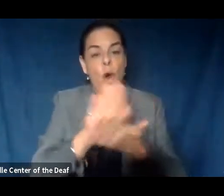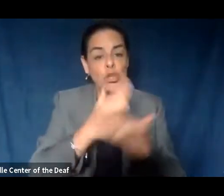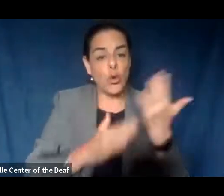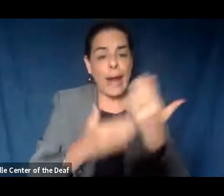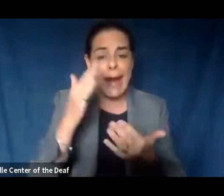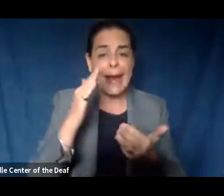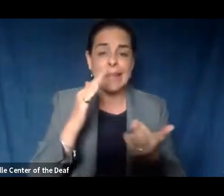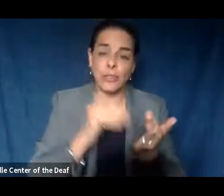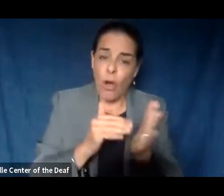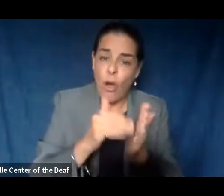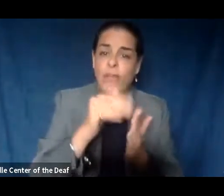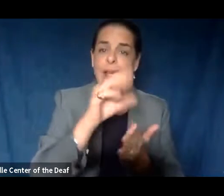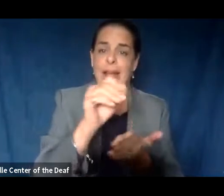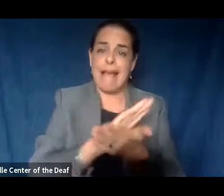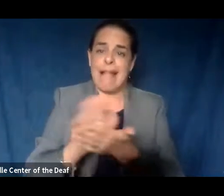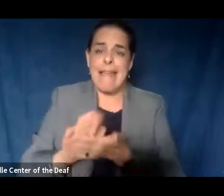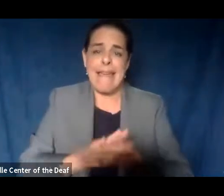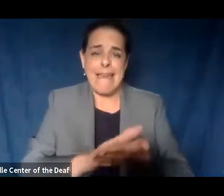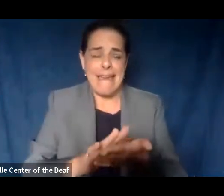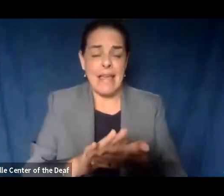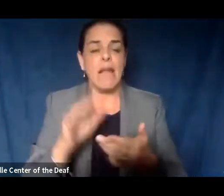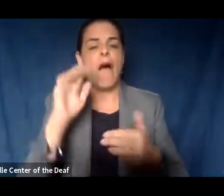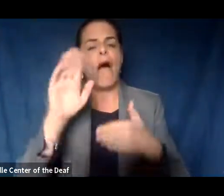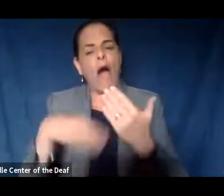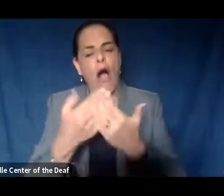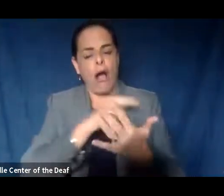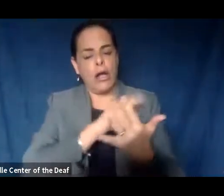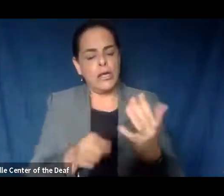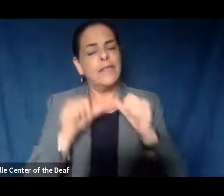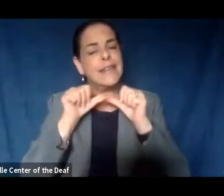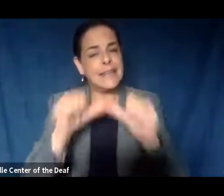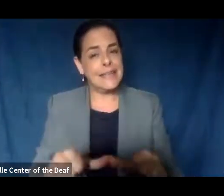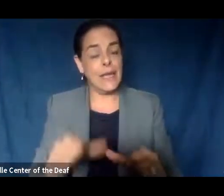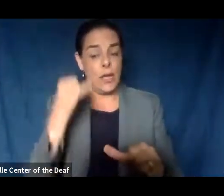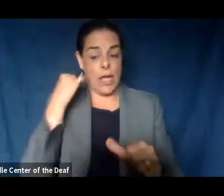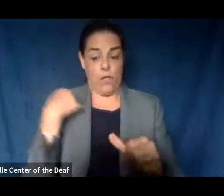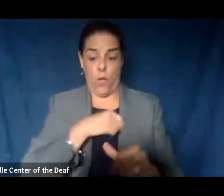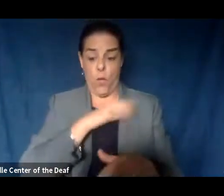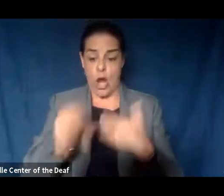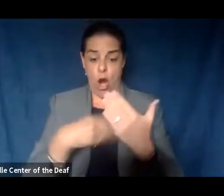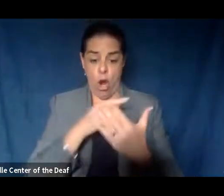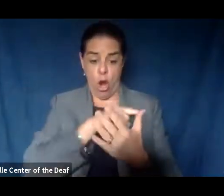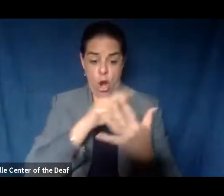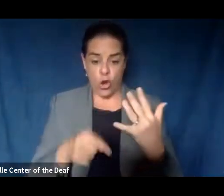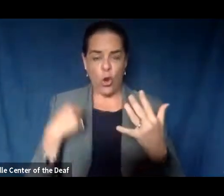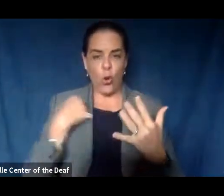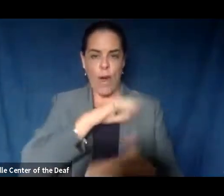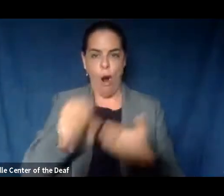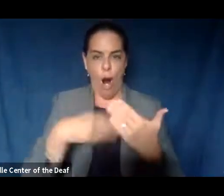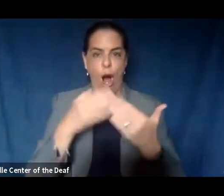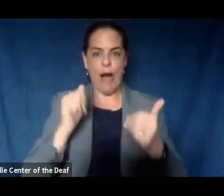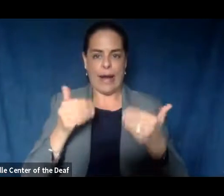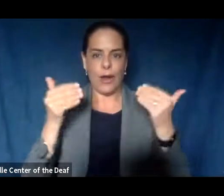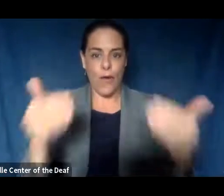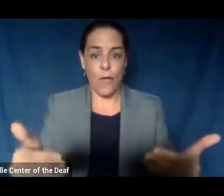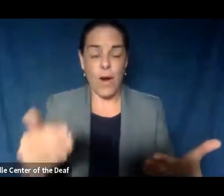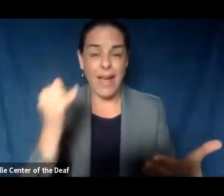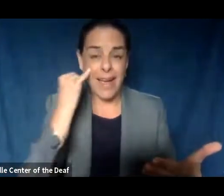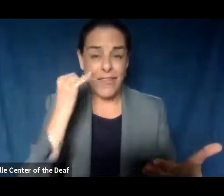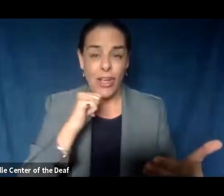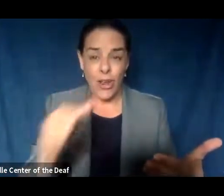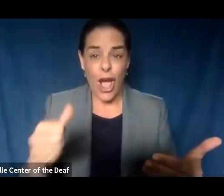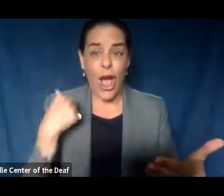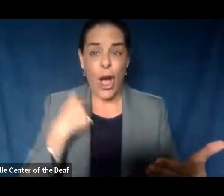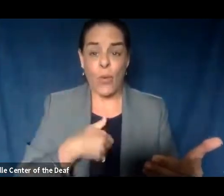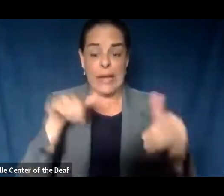of those things need to continue to be done. And if we all do those, we all get to move forward. If we don't, we either have to stay here or even maybe